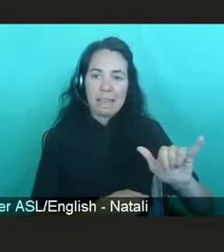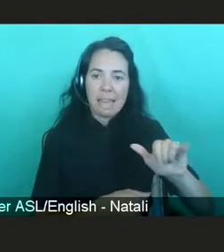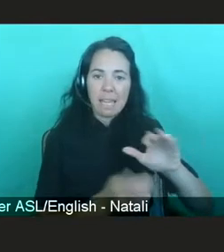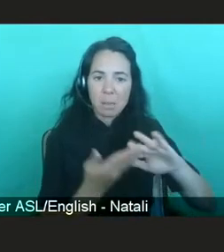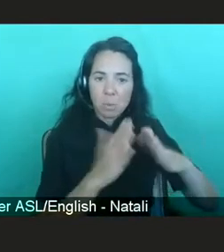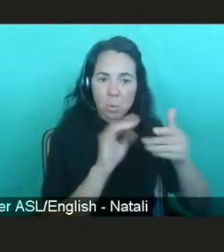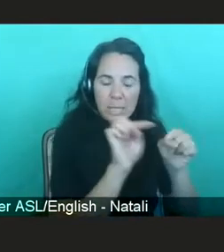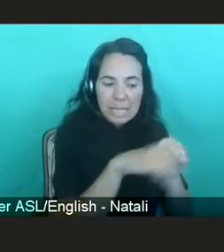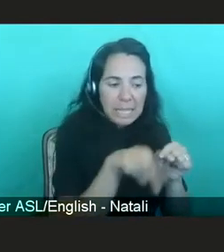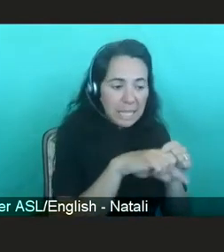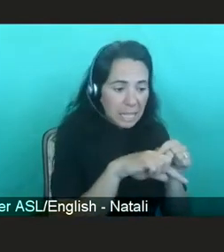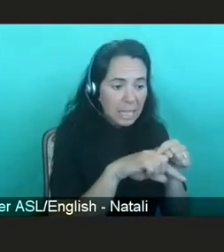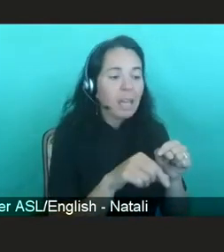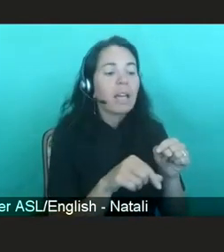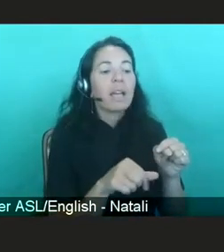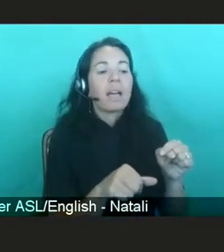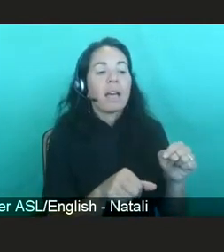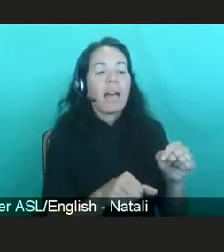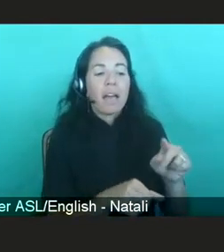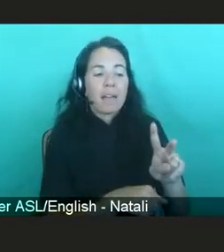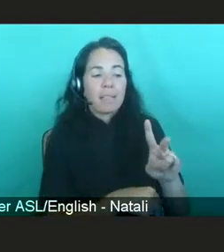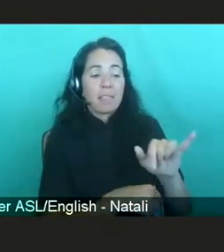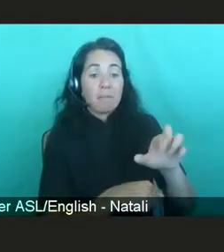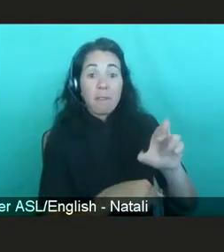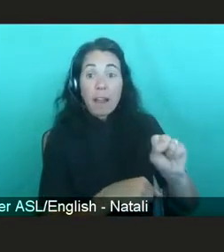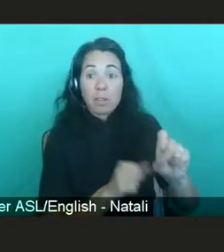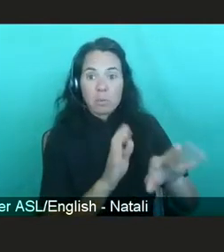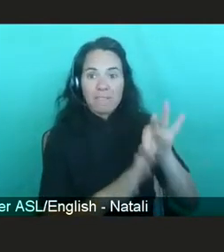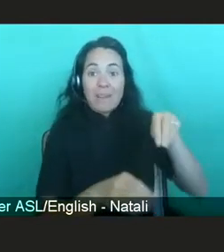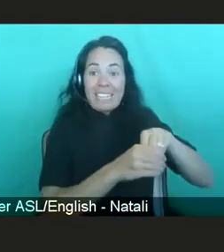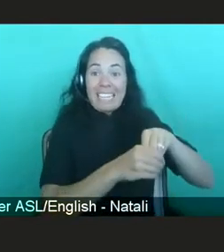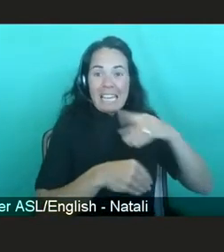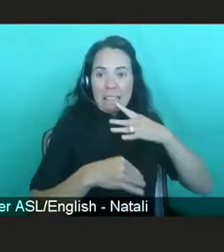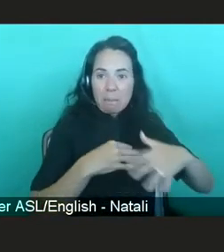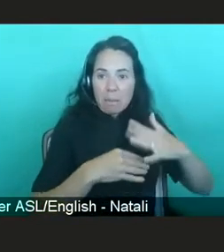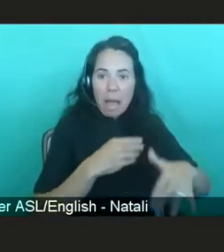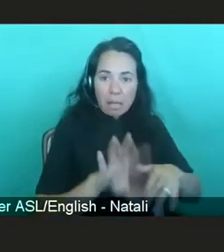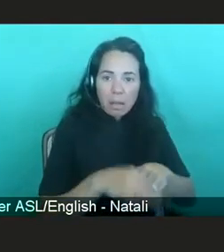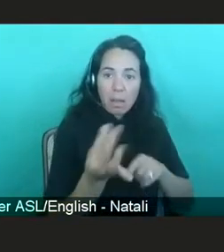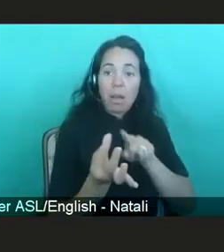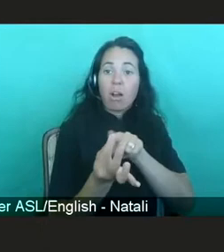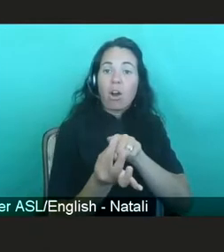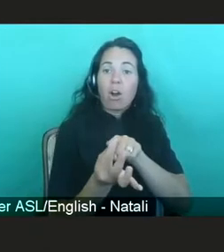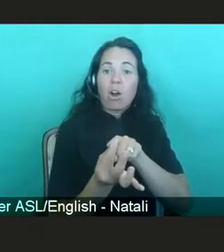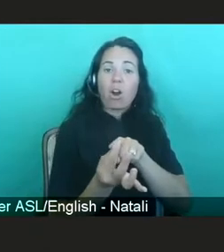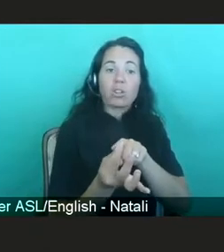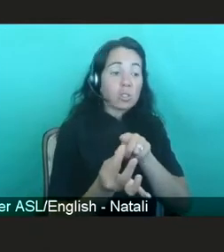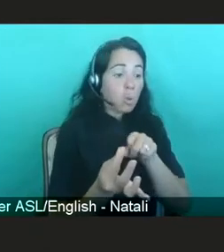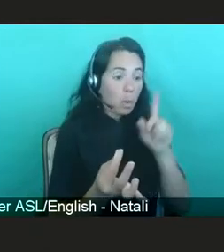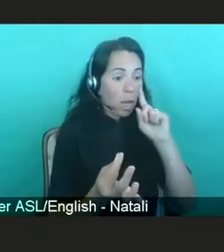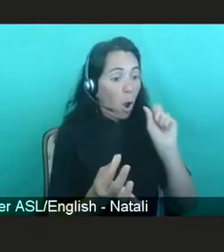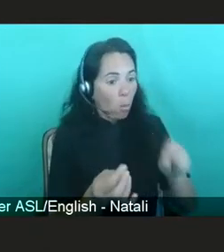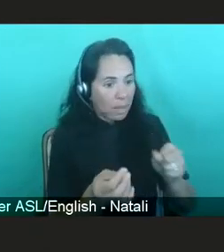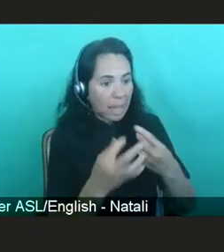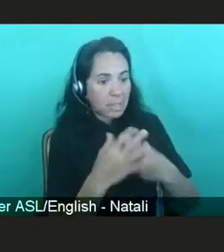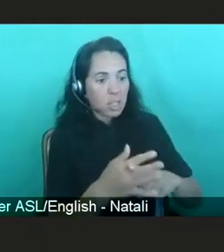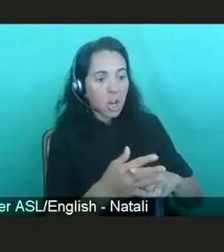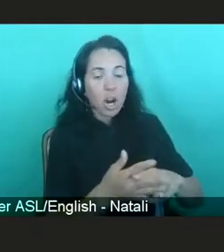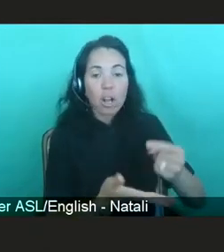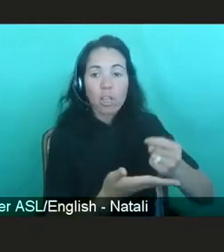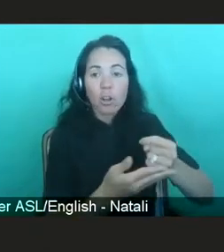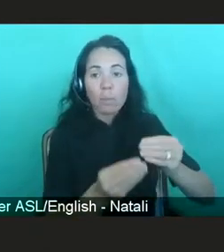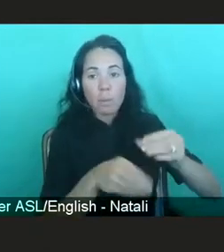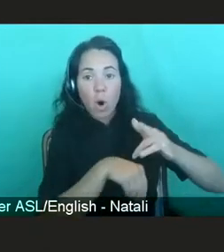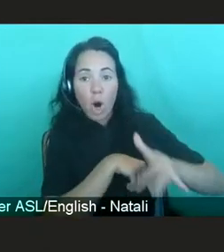the blood at that point in time. It was logical to start earlier therapy. We did that with Paul Volberding